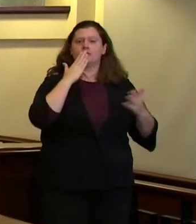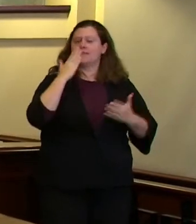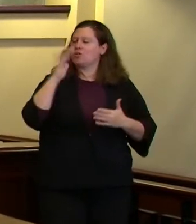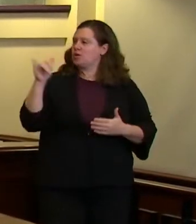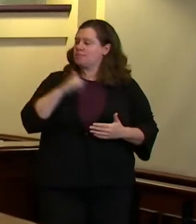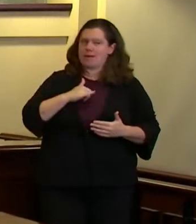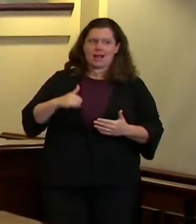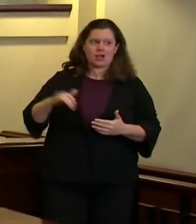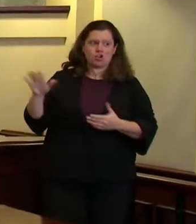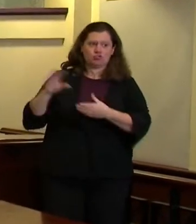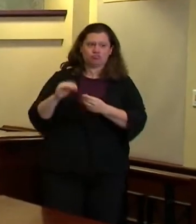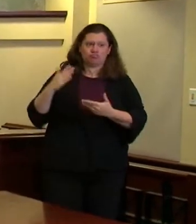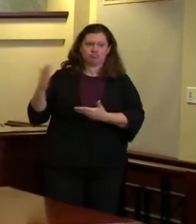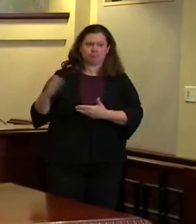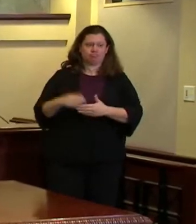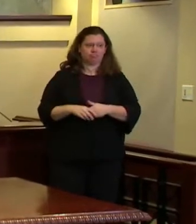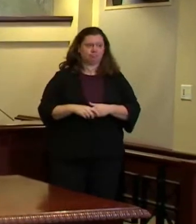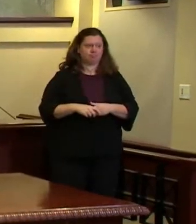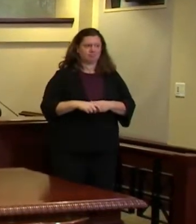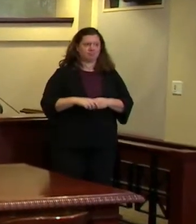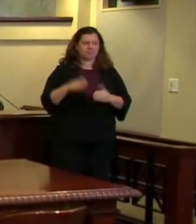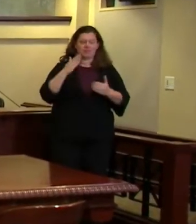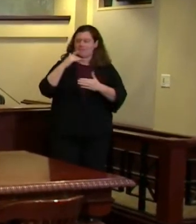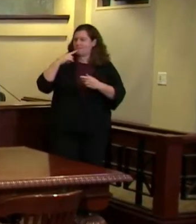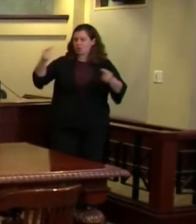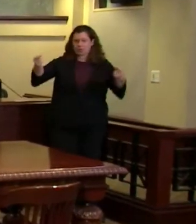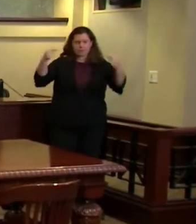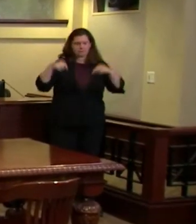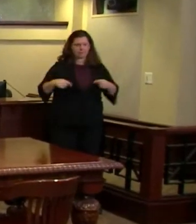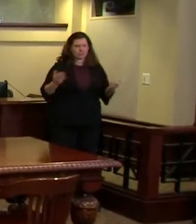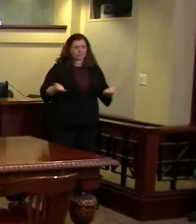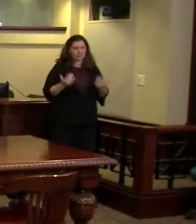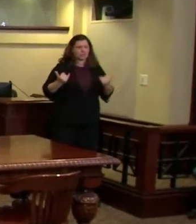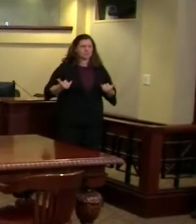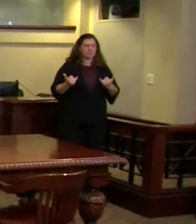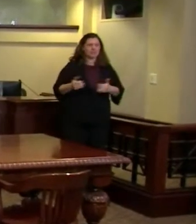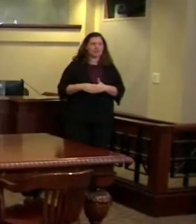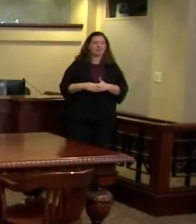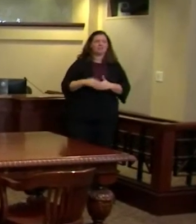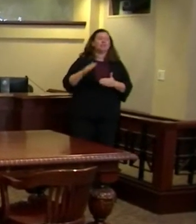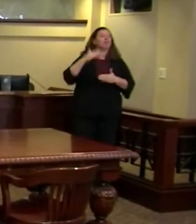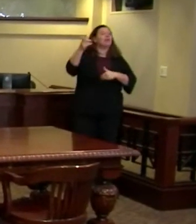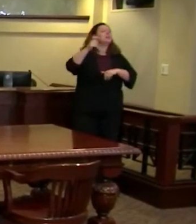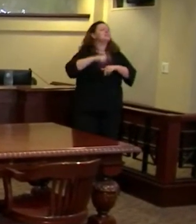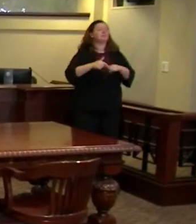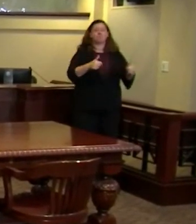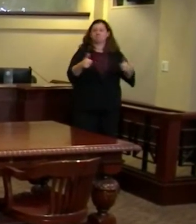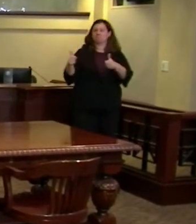everybody for attending for your thoughtful questions thank you we'll see you next time we do this appreciate it